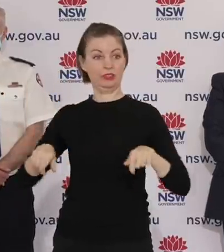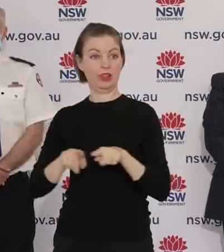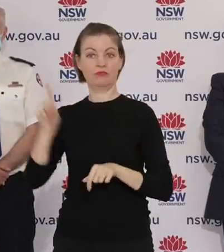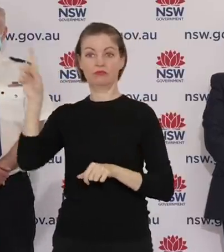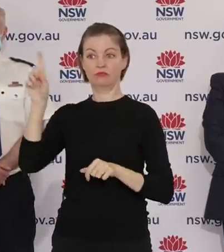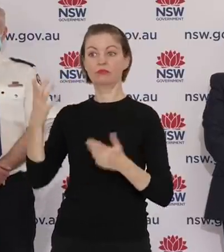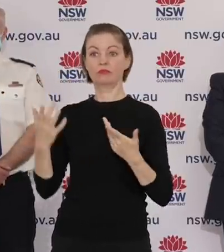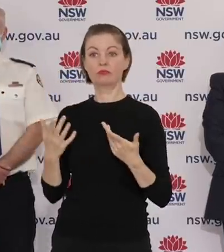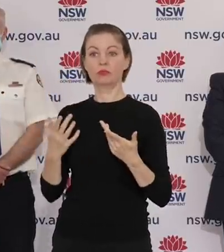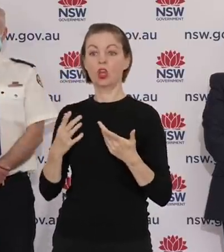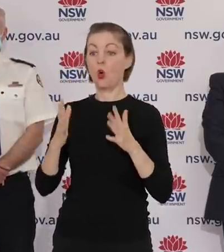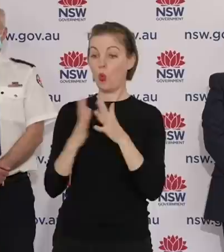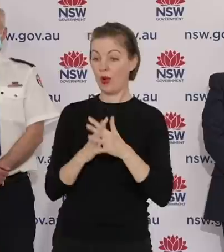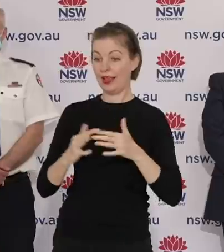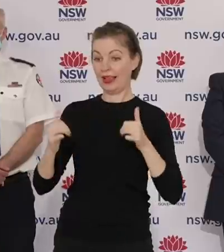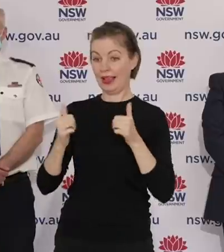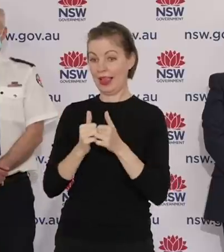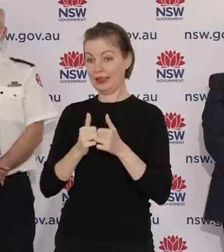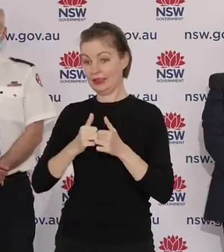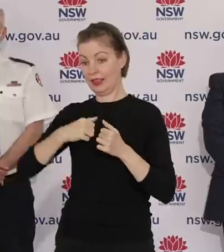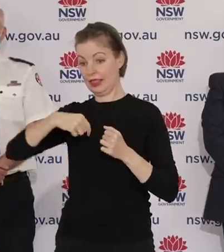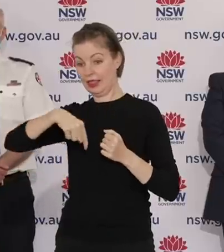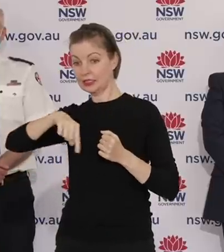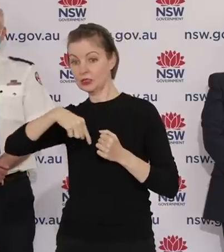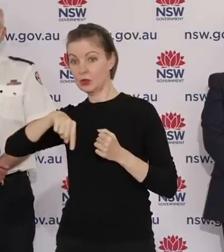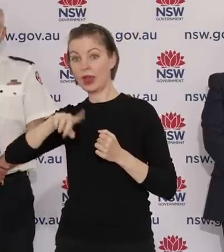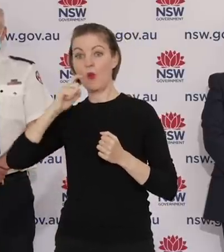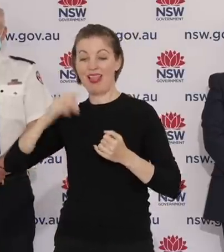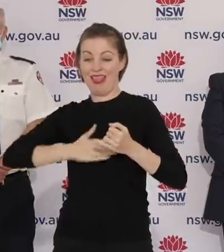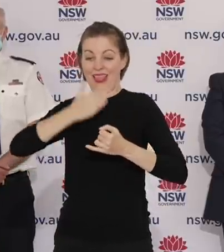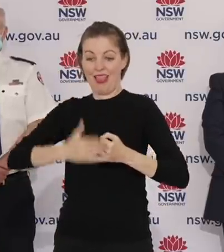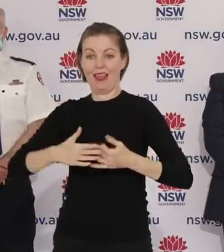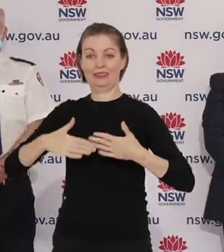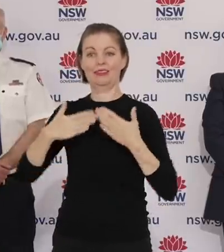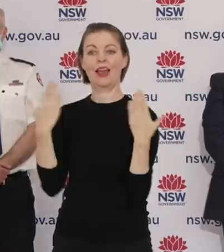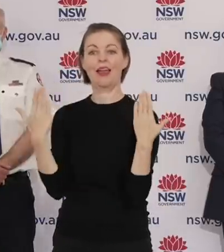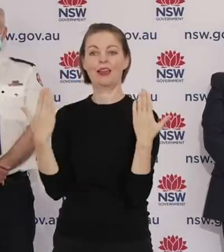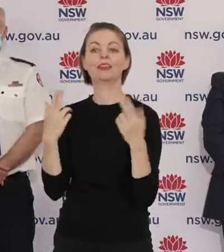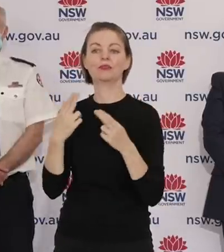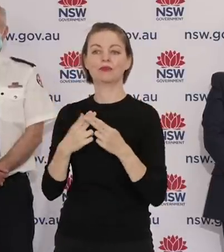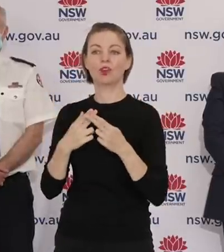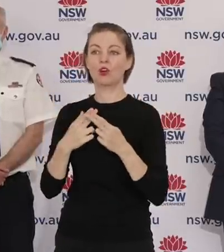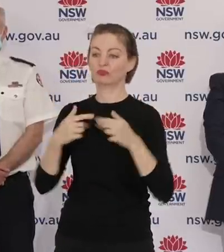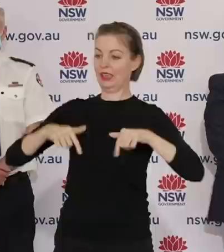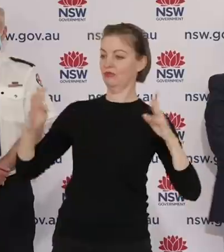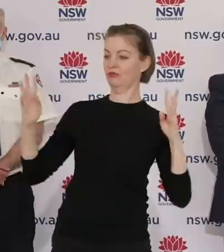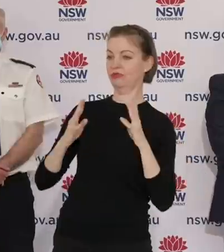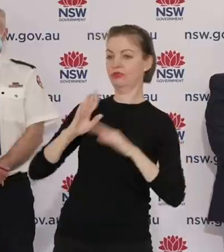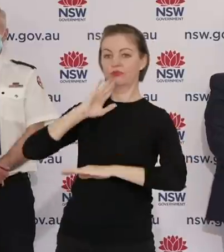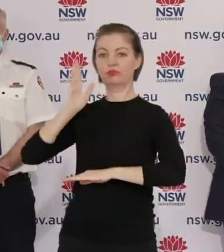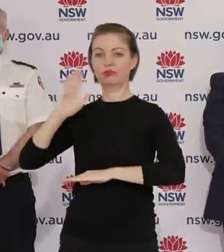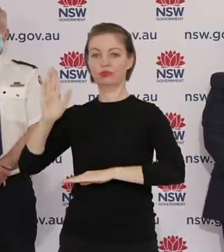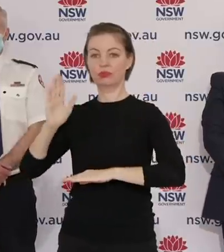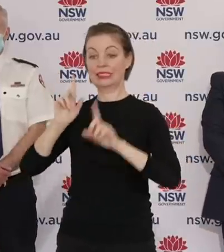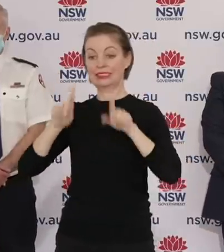the weekend Sunday will be the last day we officially do the press conferences in this way but from Monday at 11am health will provide